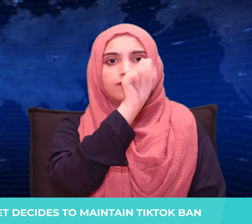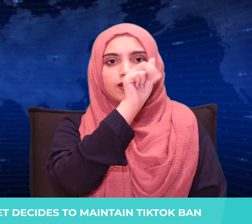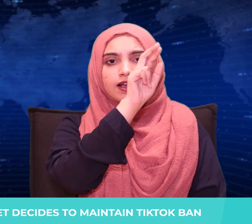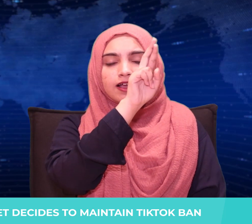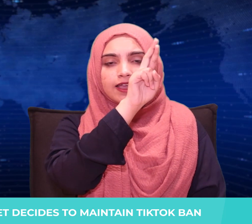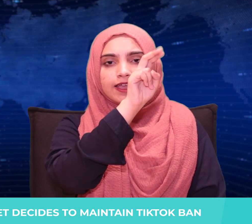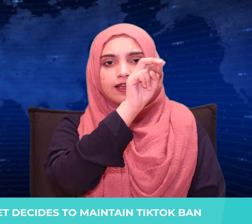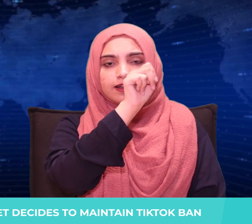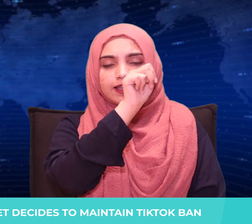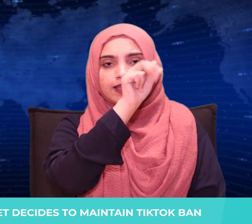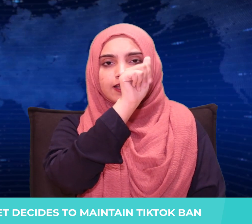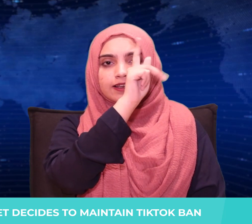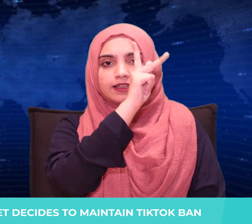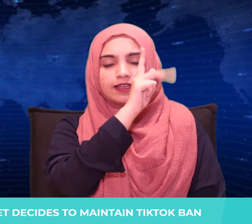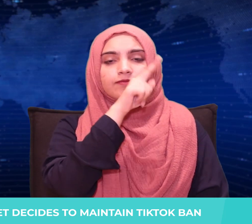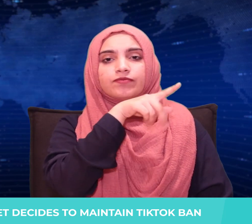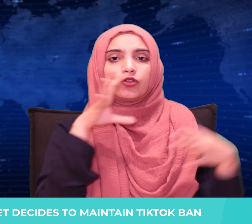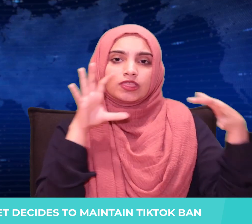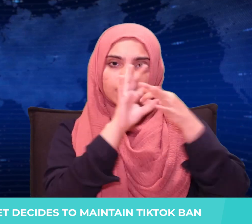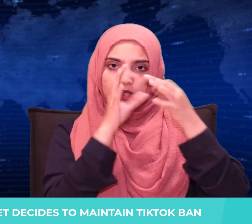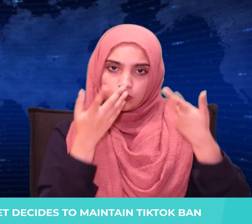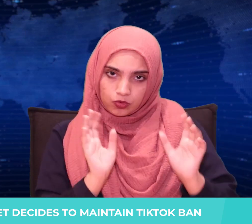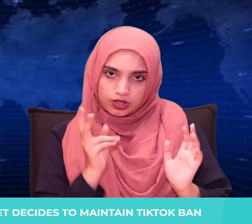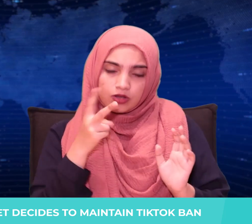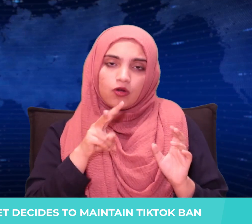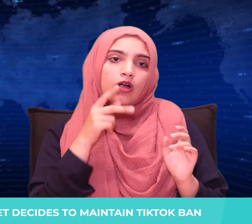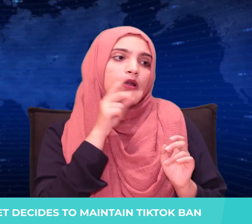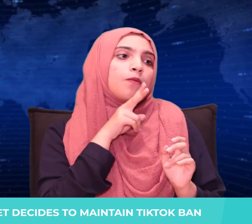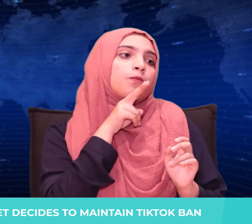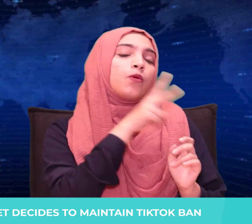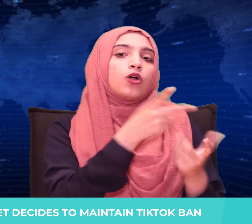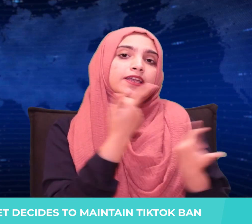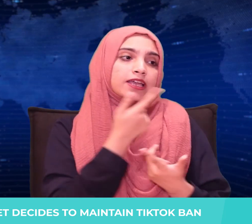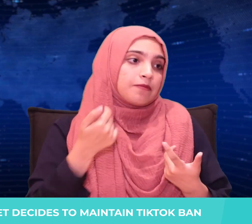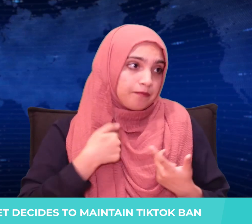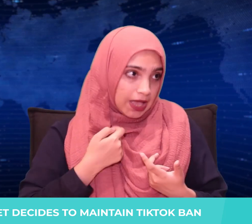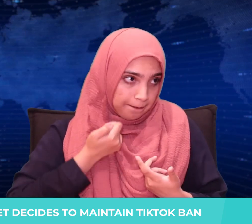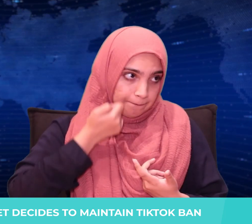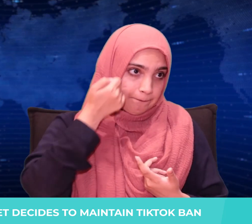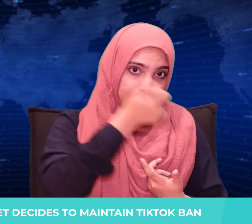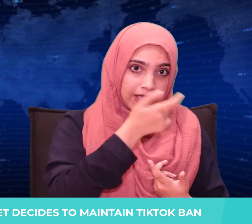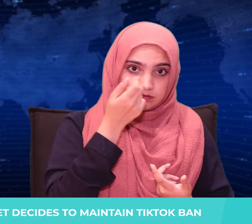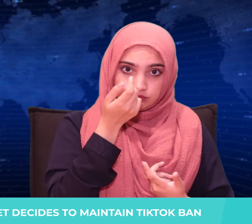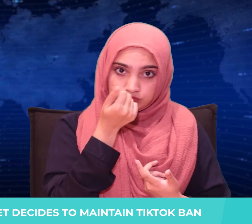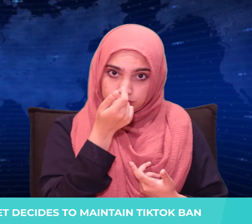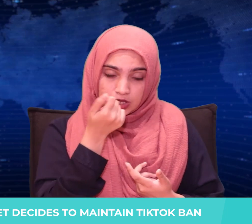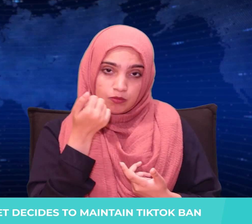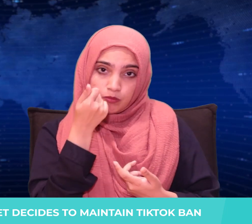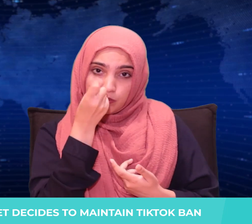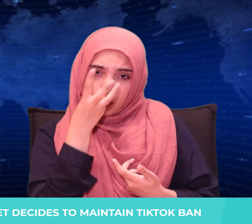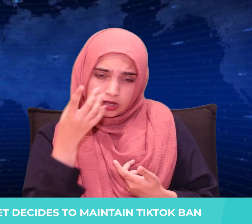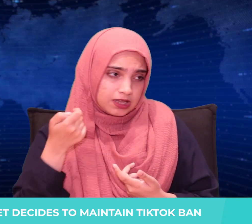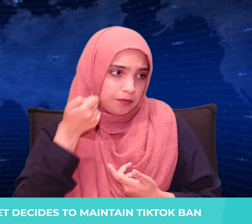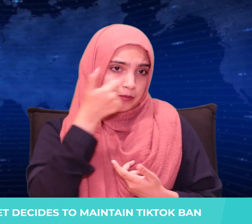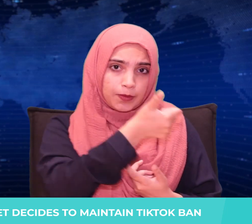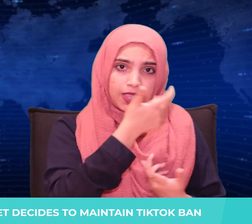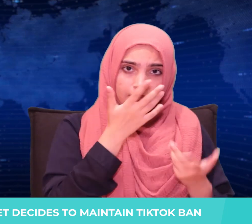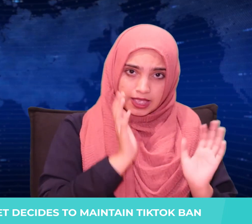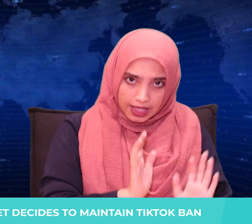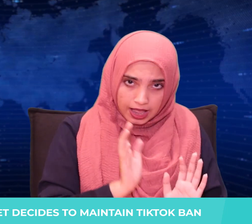He offered the AT&T employee huge sums of money if the worker would help him unlock the mobile phones of